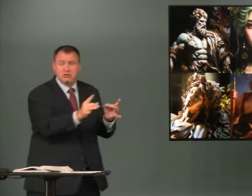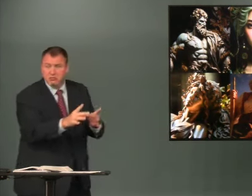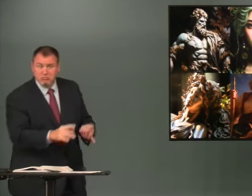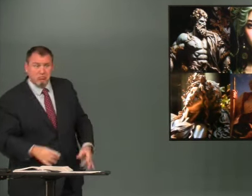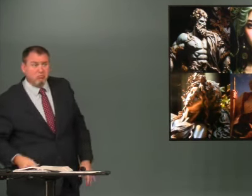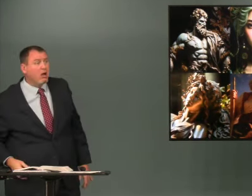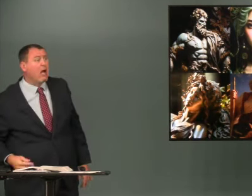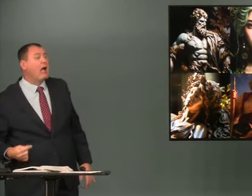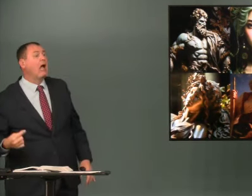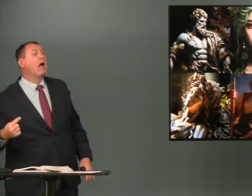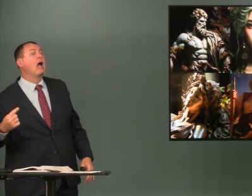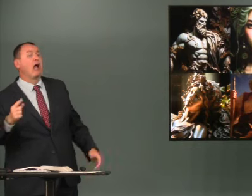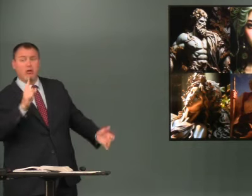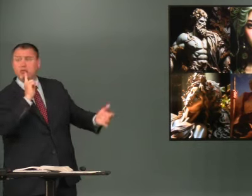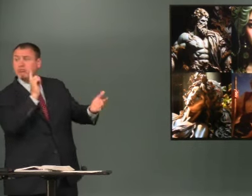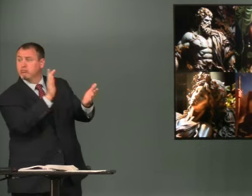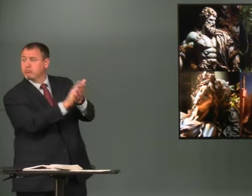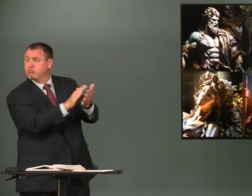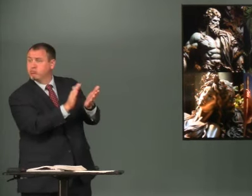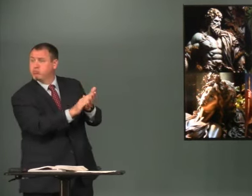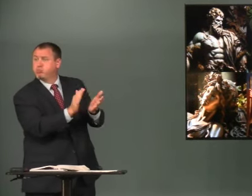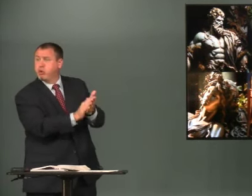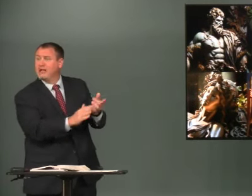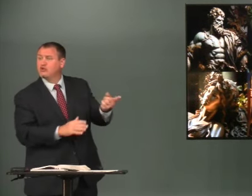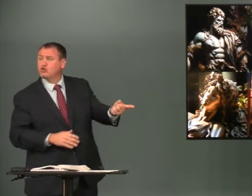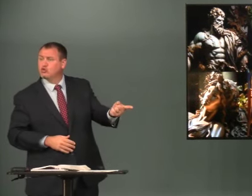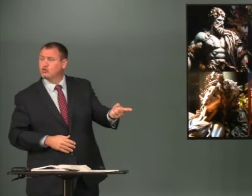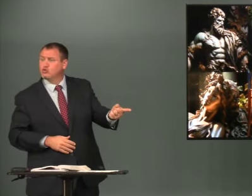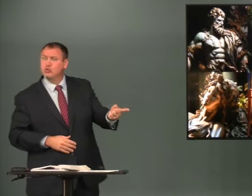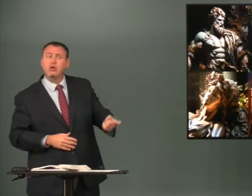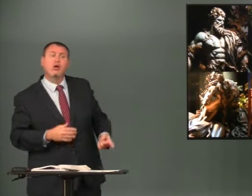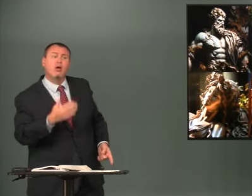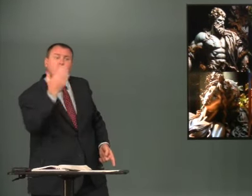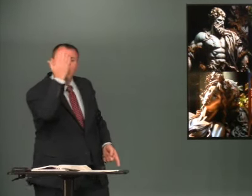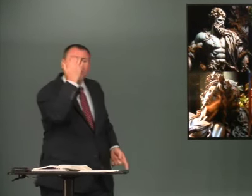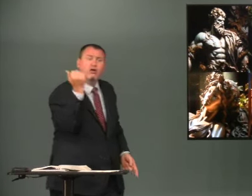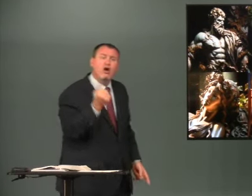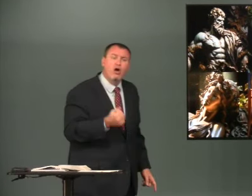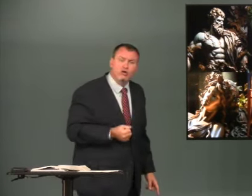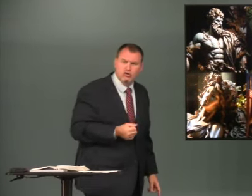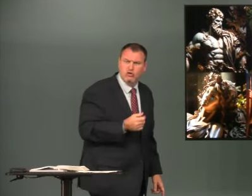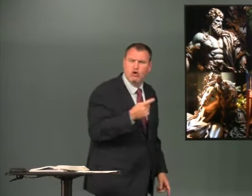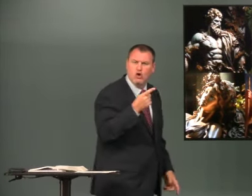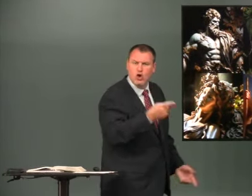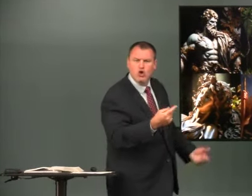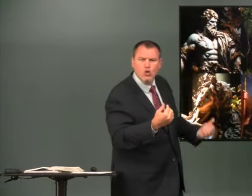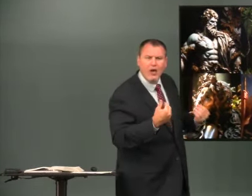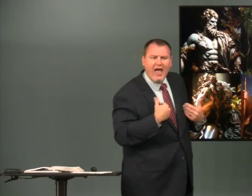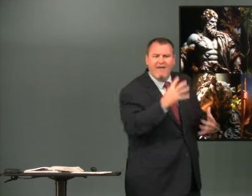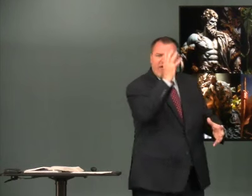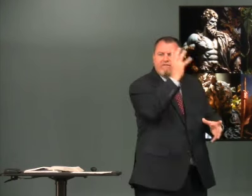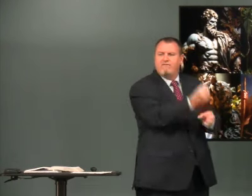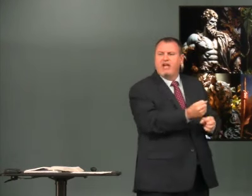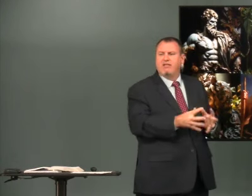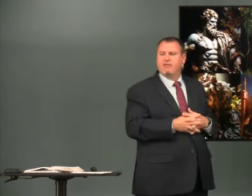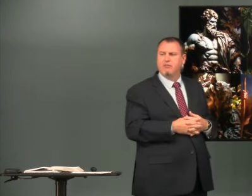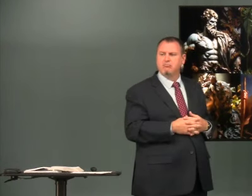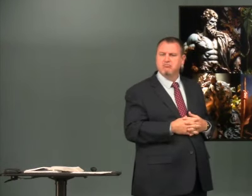now Paul says i praise you because you have